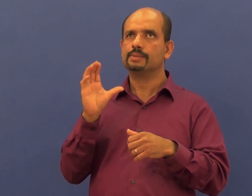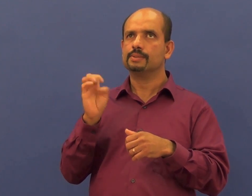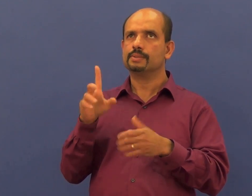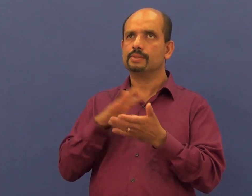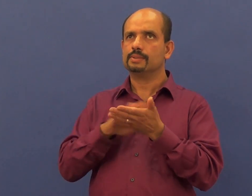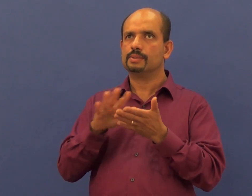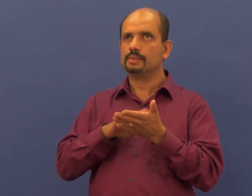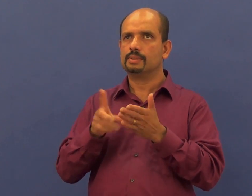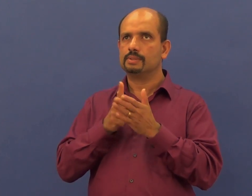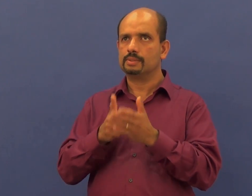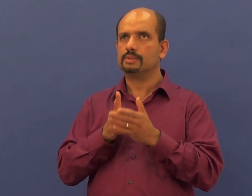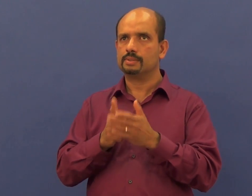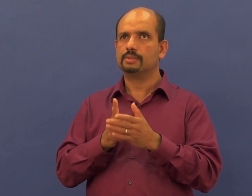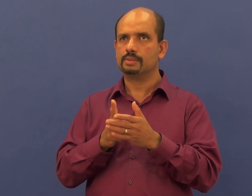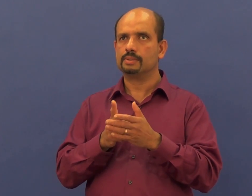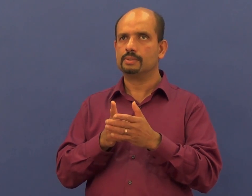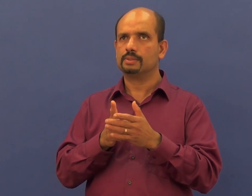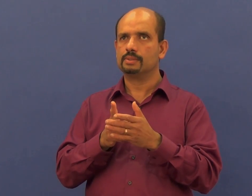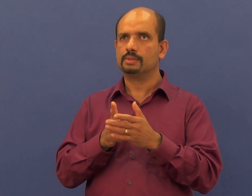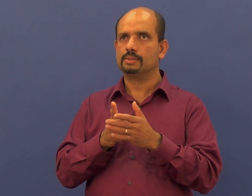built-in mini LCD display.